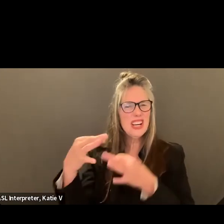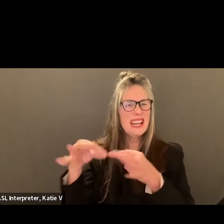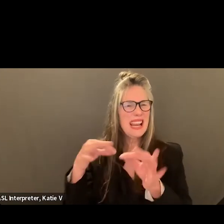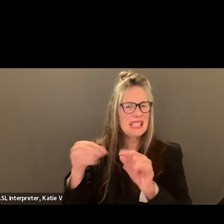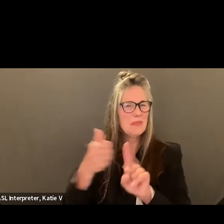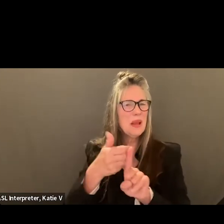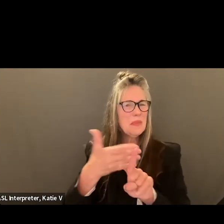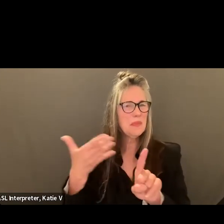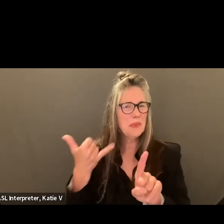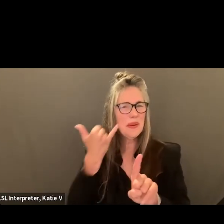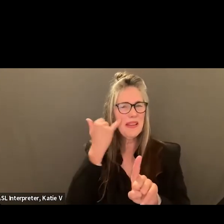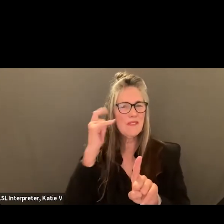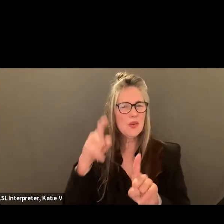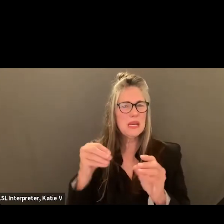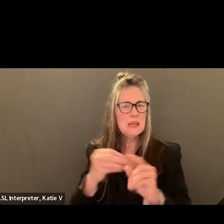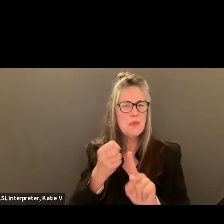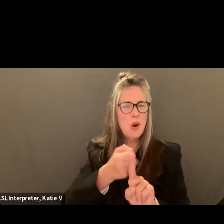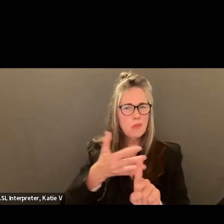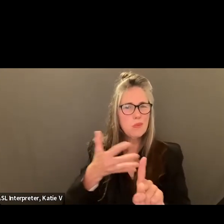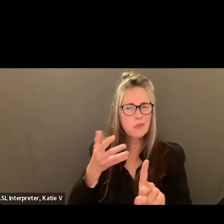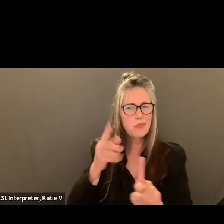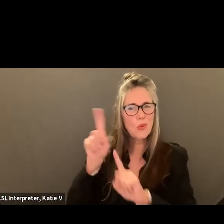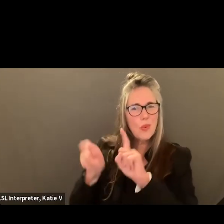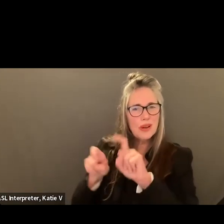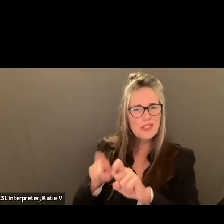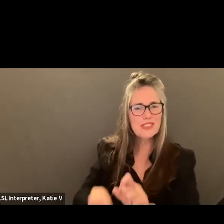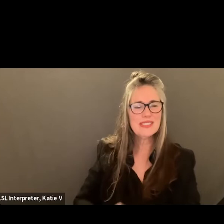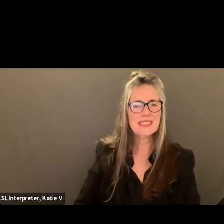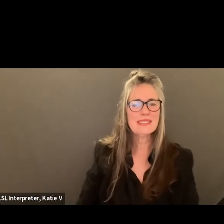So with that, I'll turn it over to the board for any questions you might have.